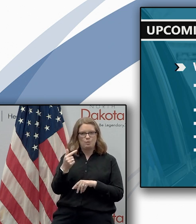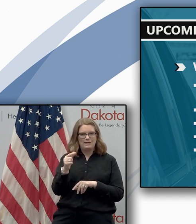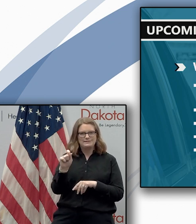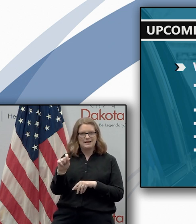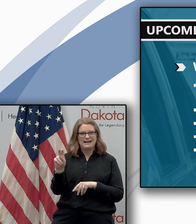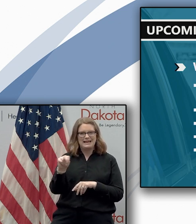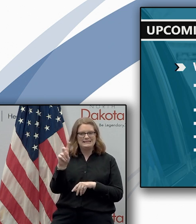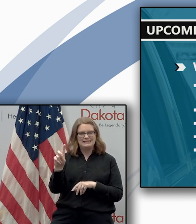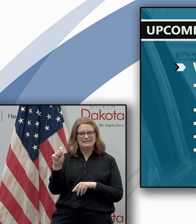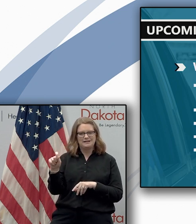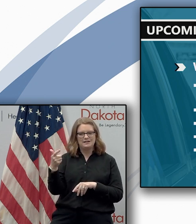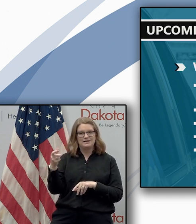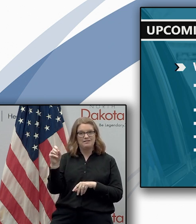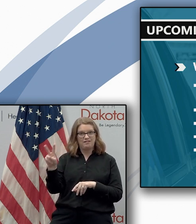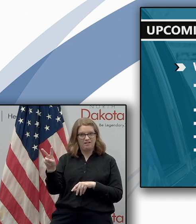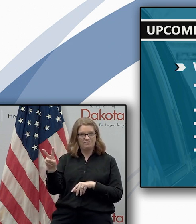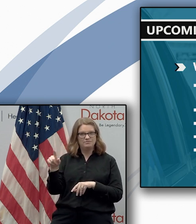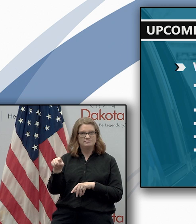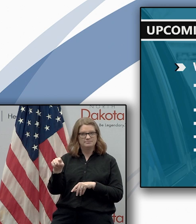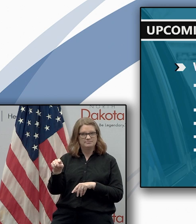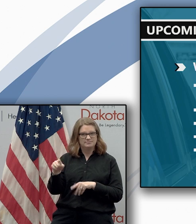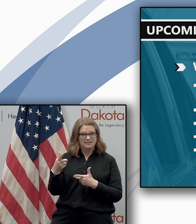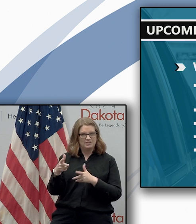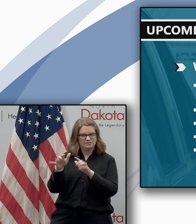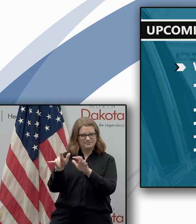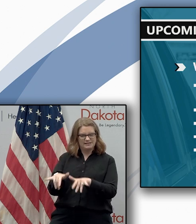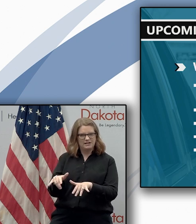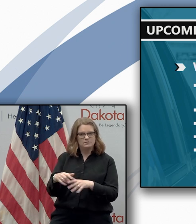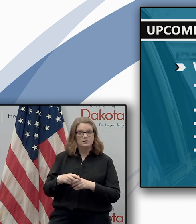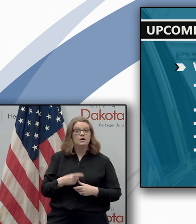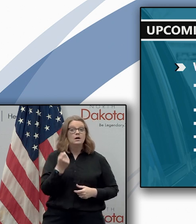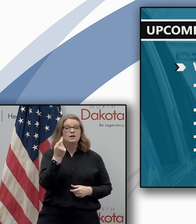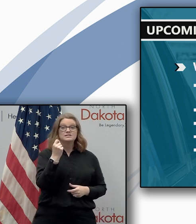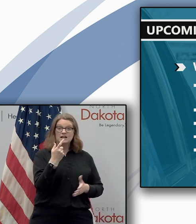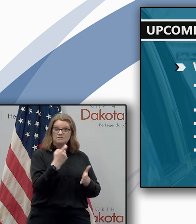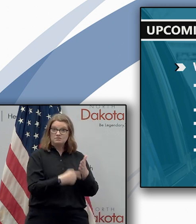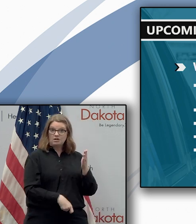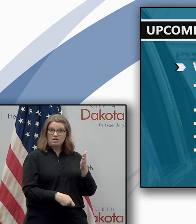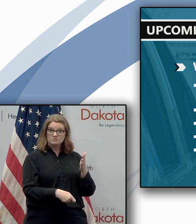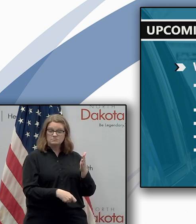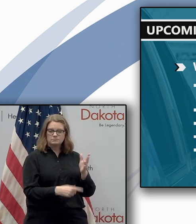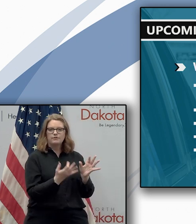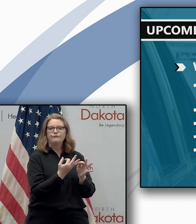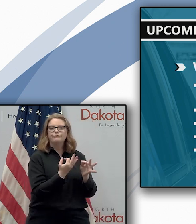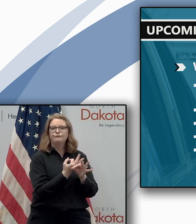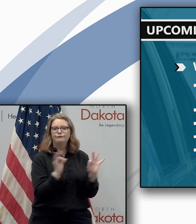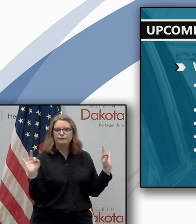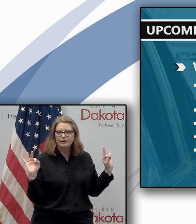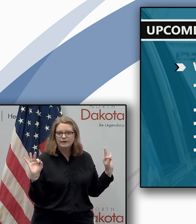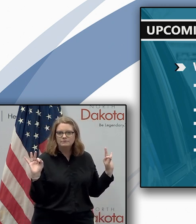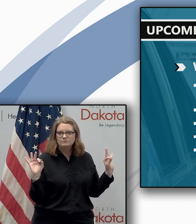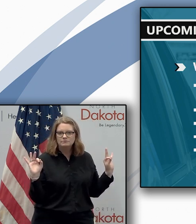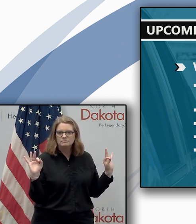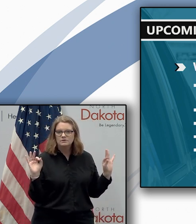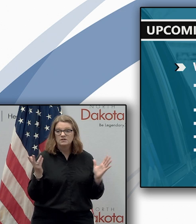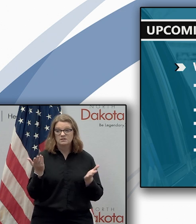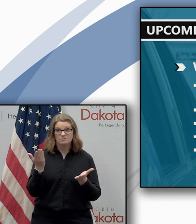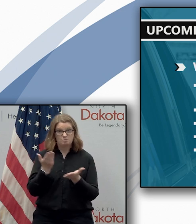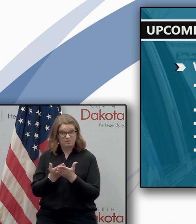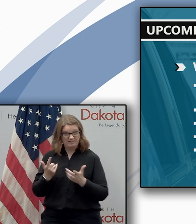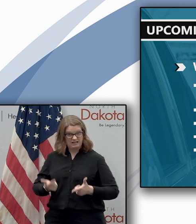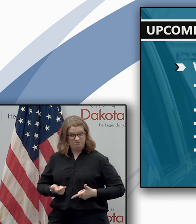uh good news on this no cost for the test health insurance not required uh and not processed proof of residency